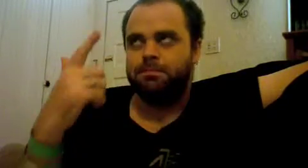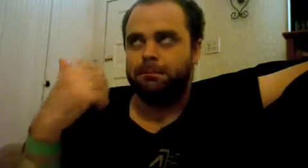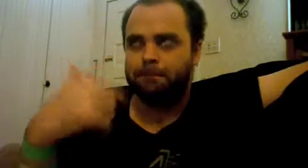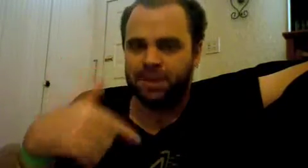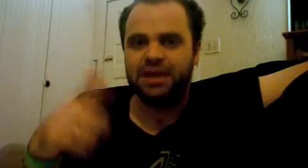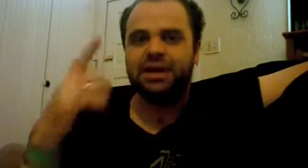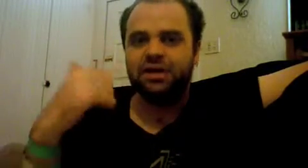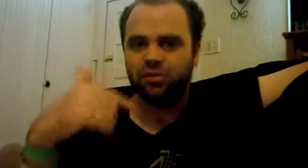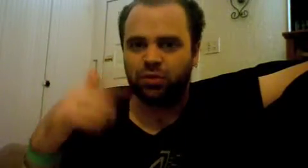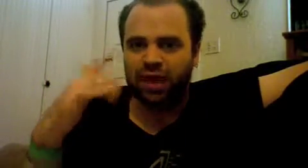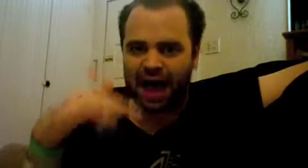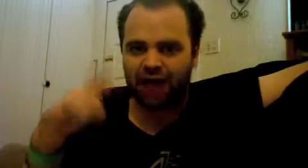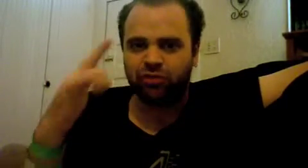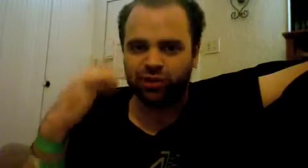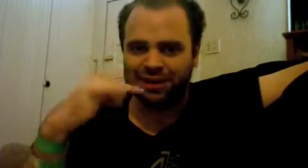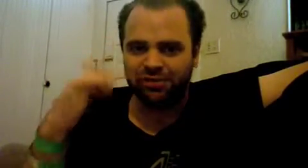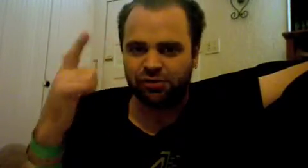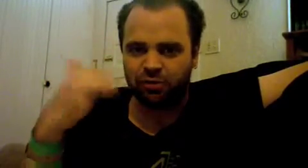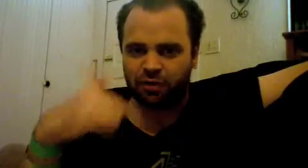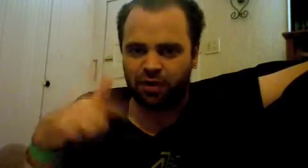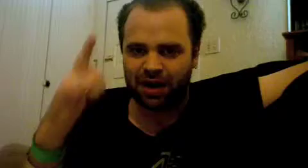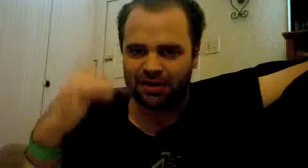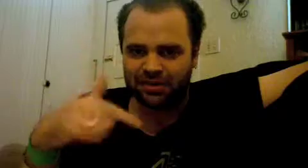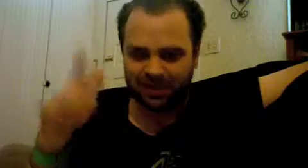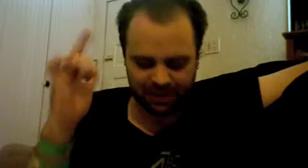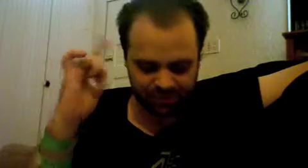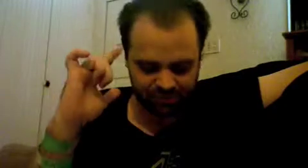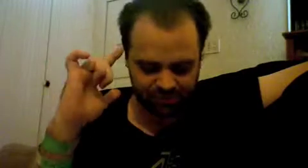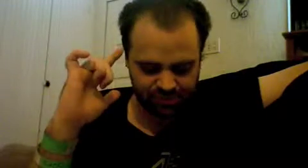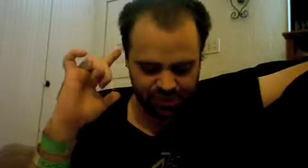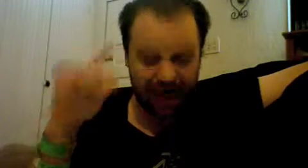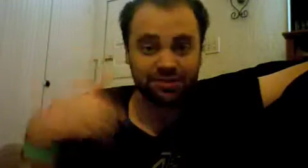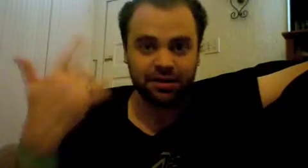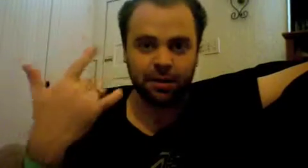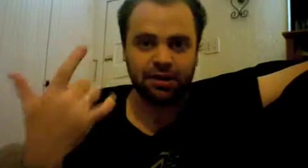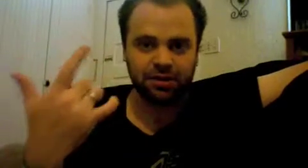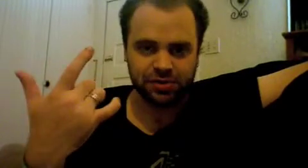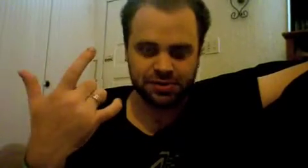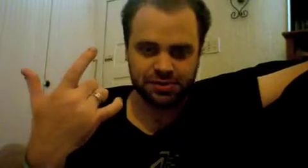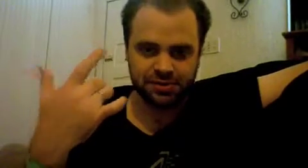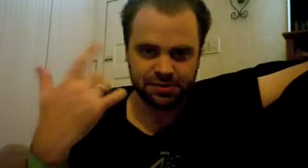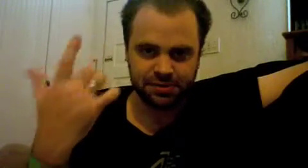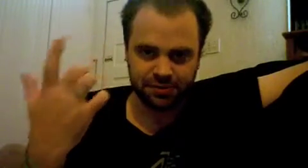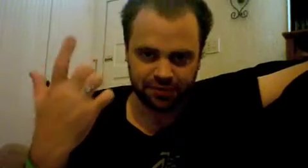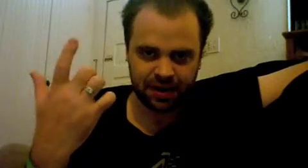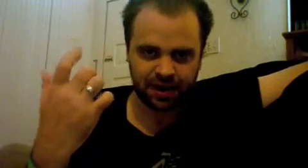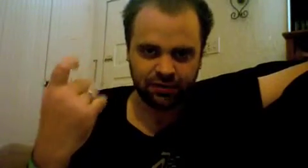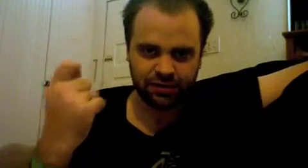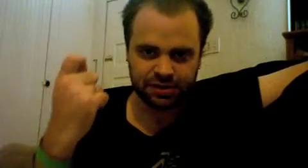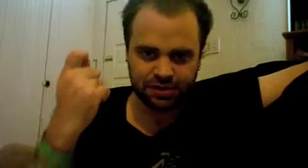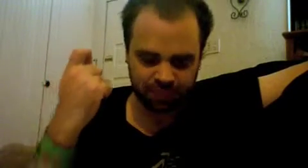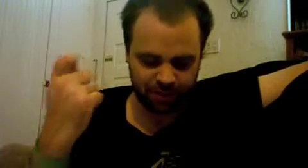being is only actual in so far as it is as it appears for Hegel right